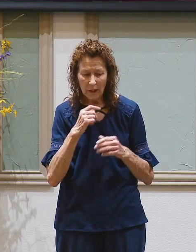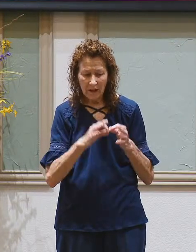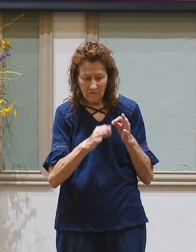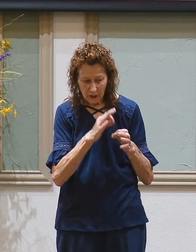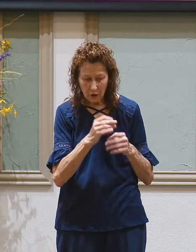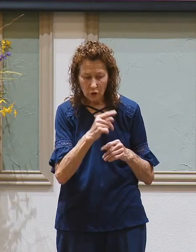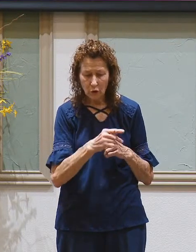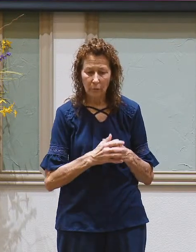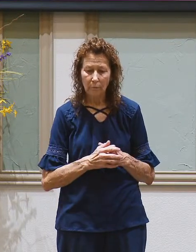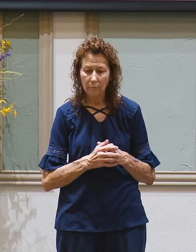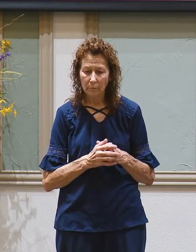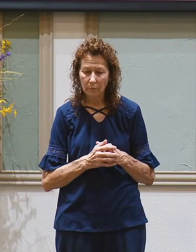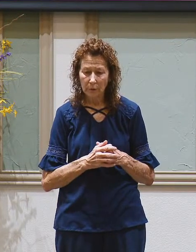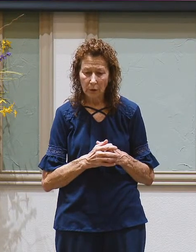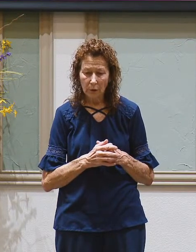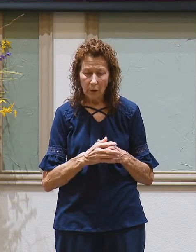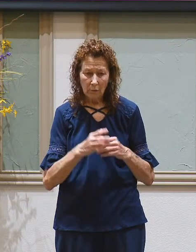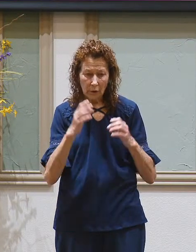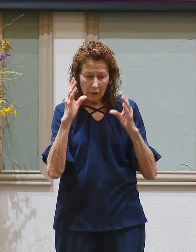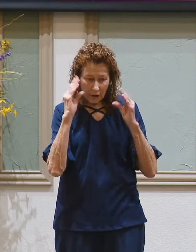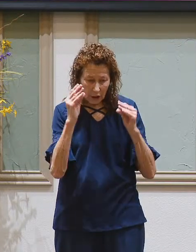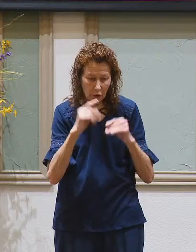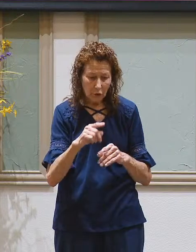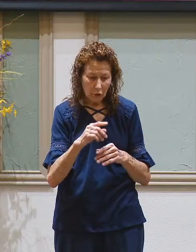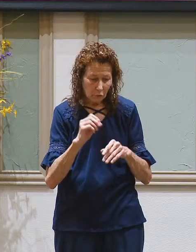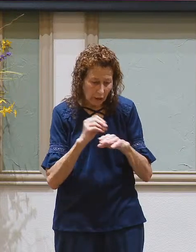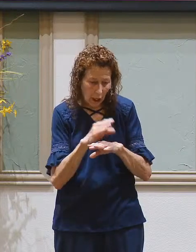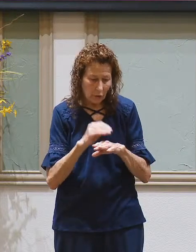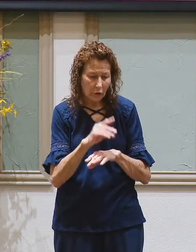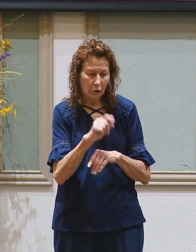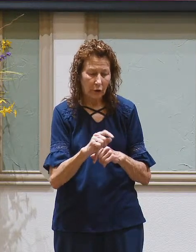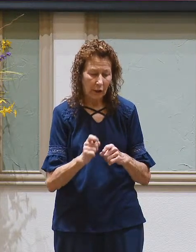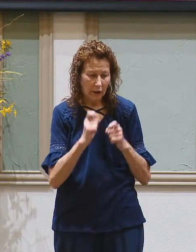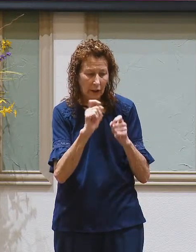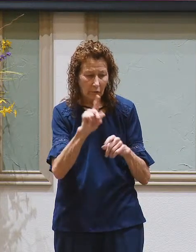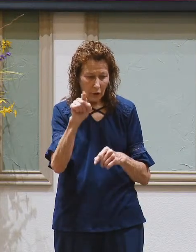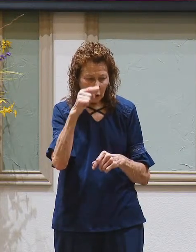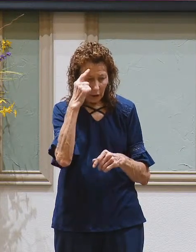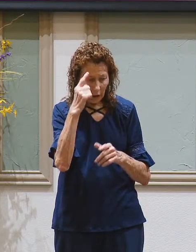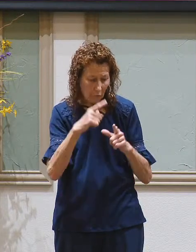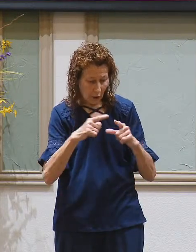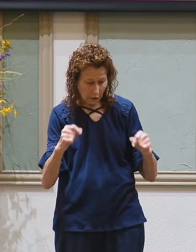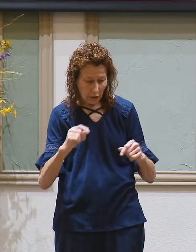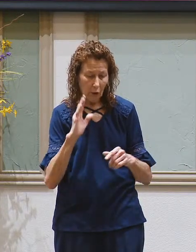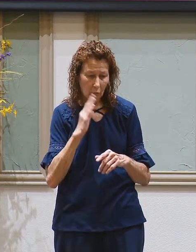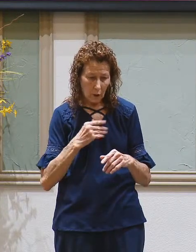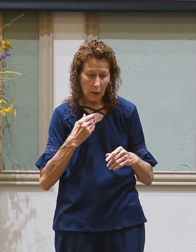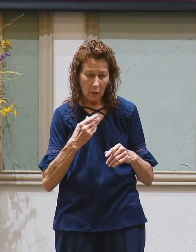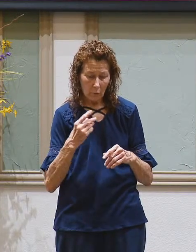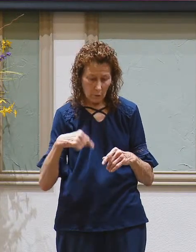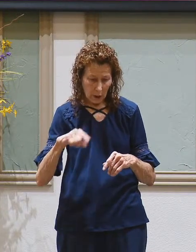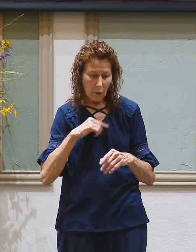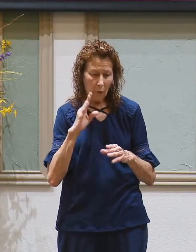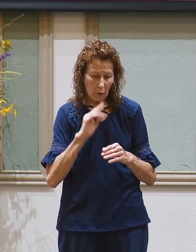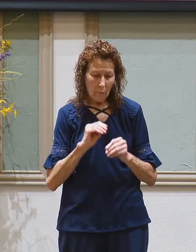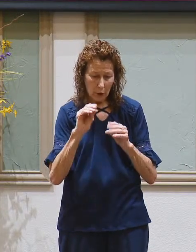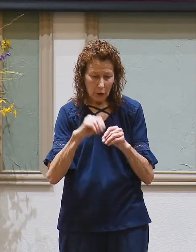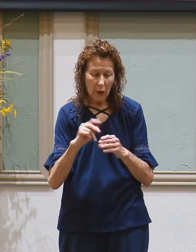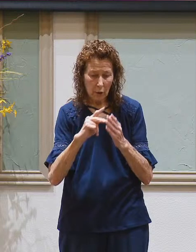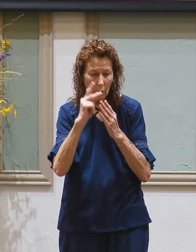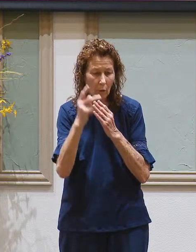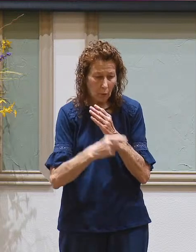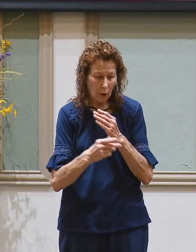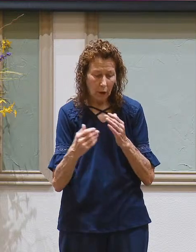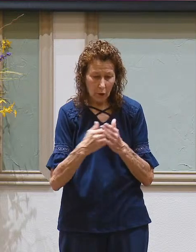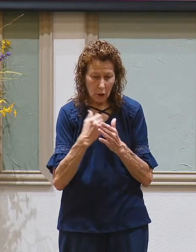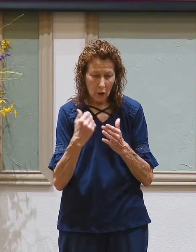you. We'll educate you. We'll counsel you. We'll give you a government check. We will stick you in a program or some